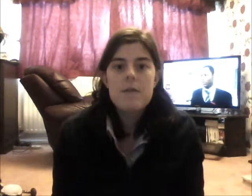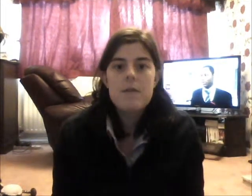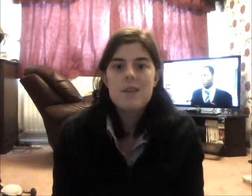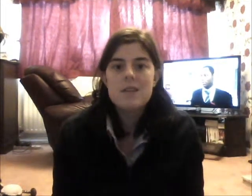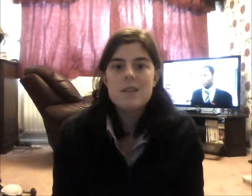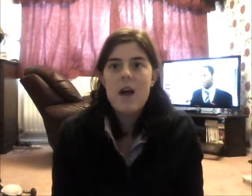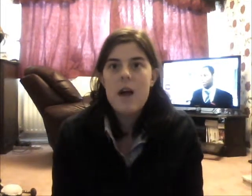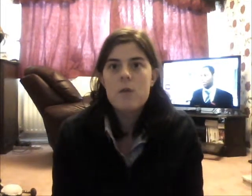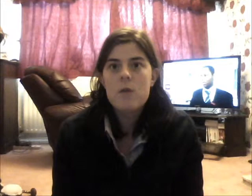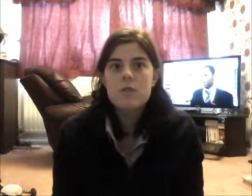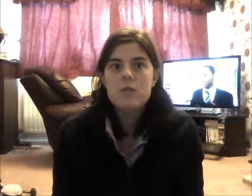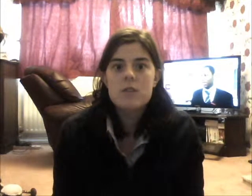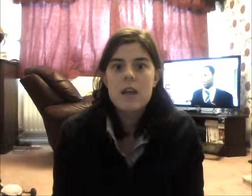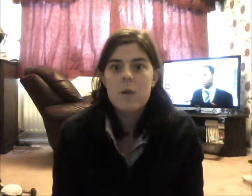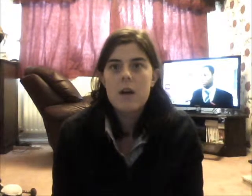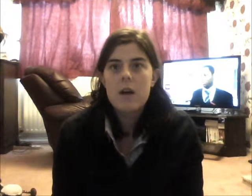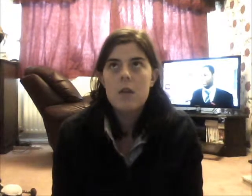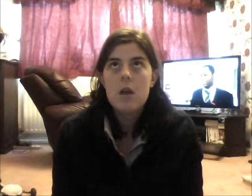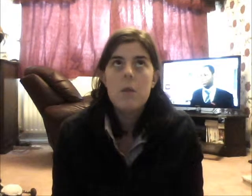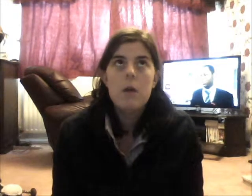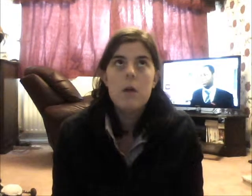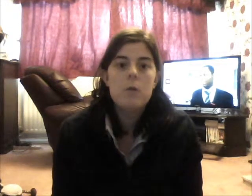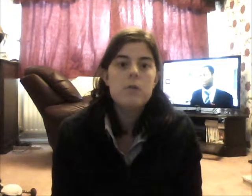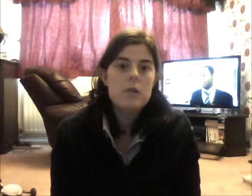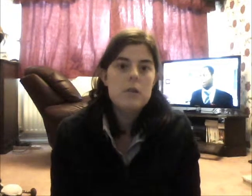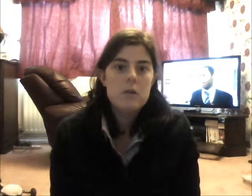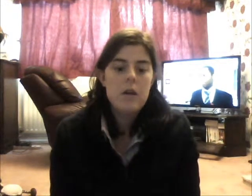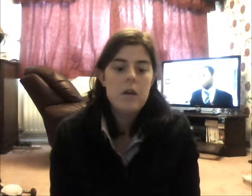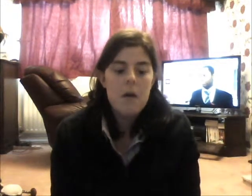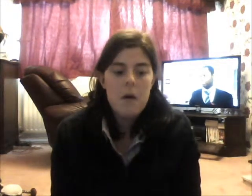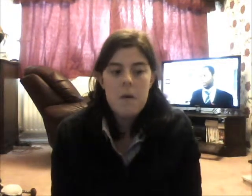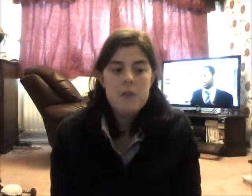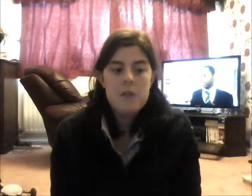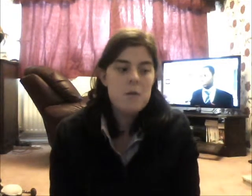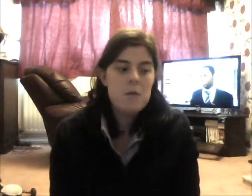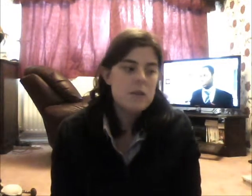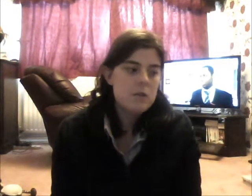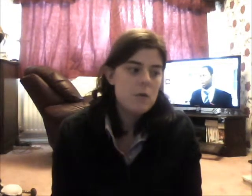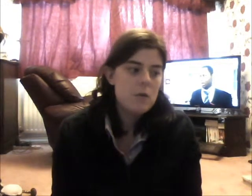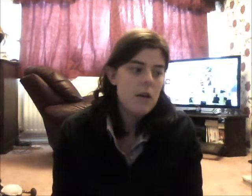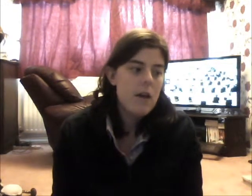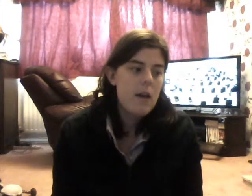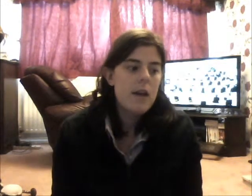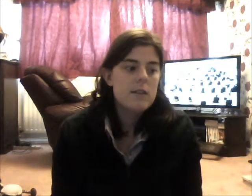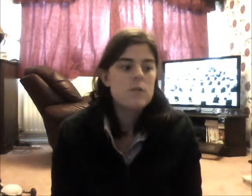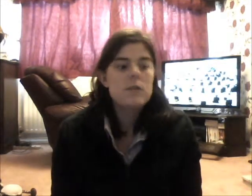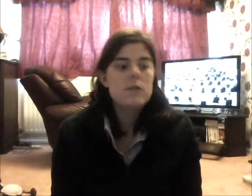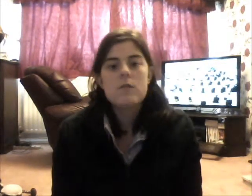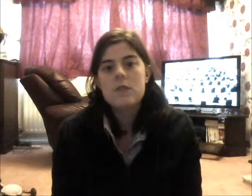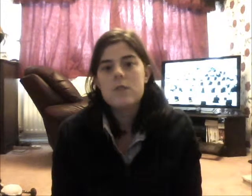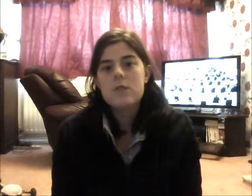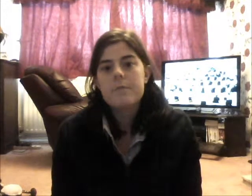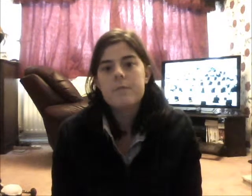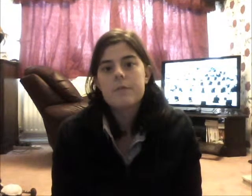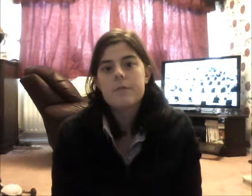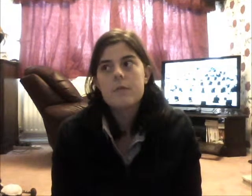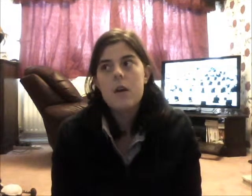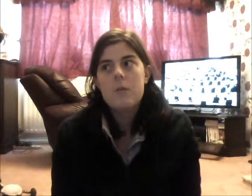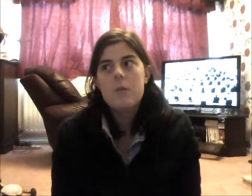that's in your house. You just say, well, my walls are this colour, my sofa's this colour, etc, etc, etc, in sign